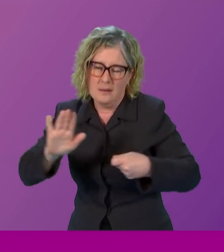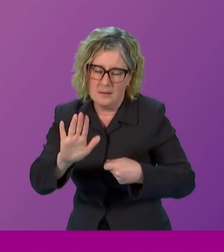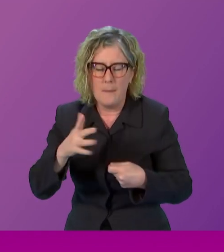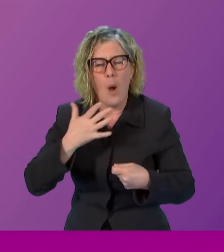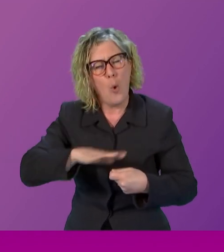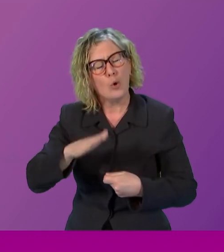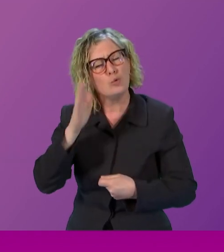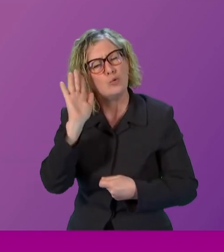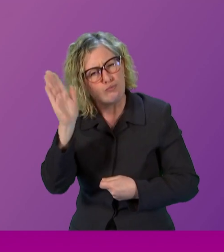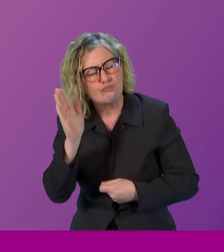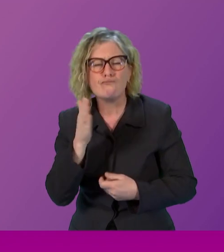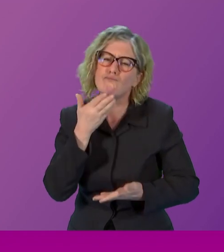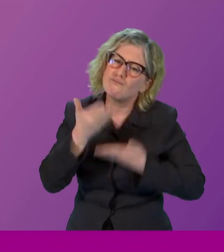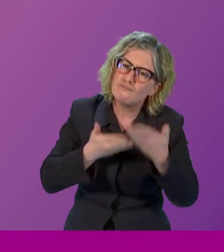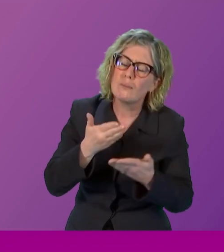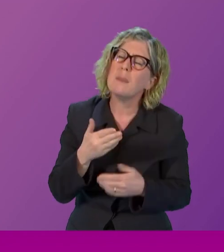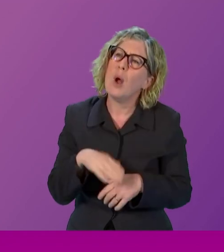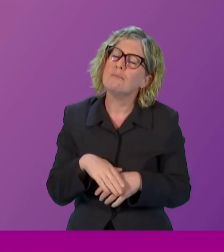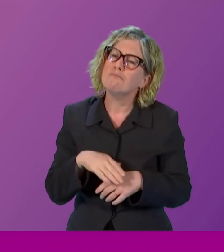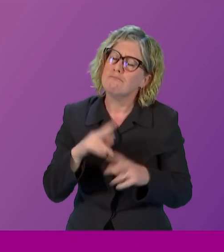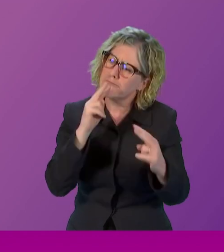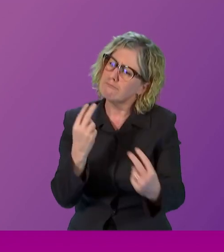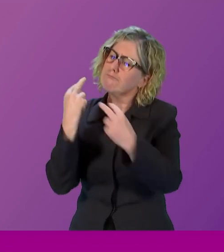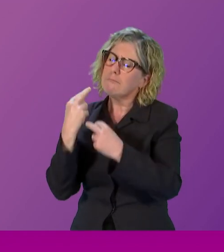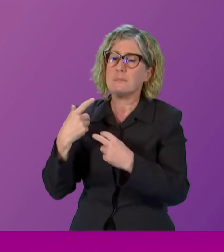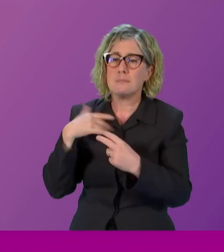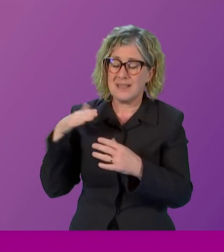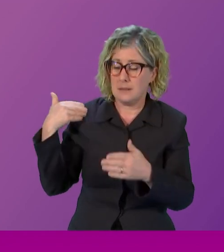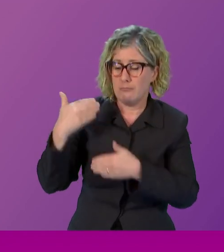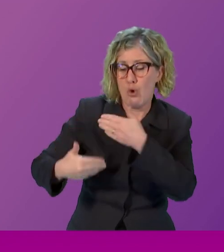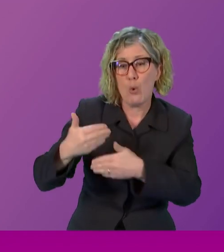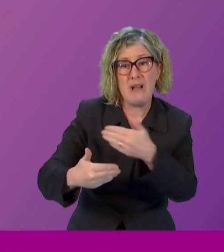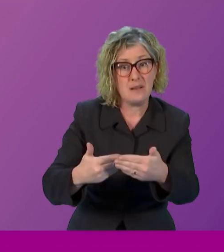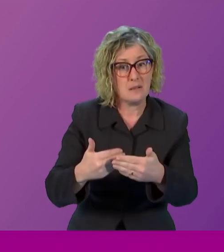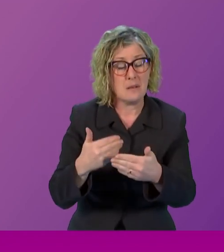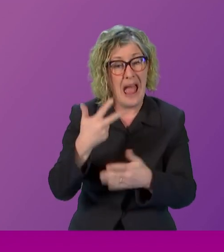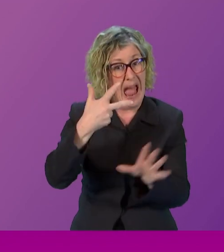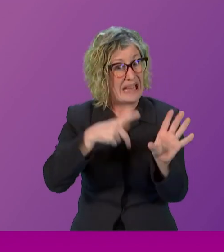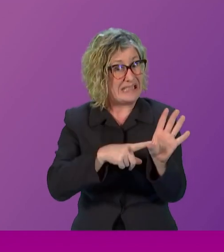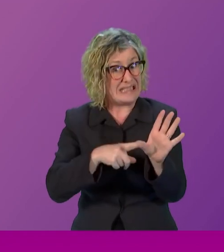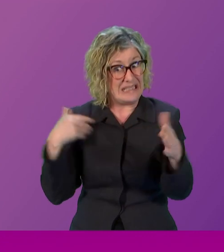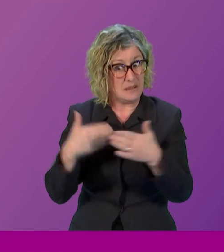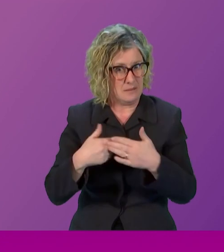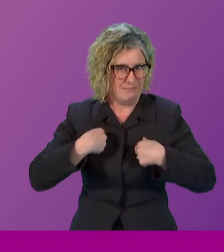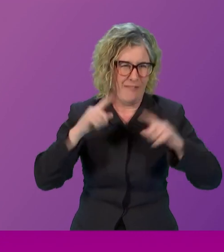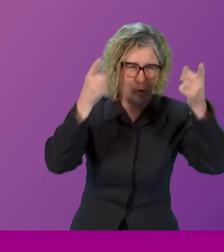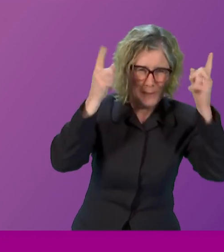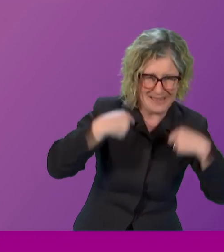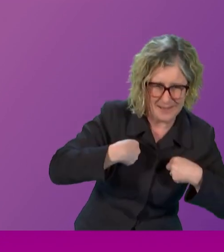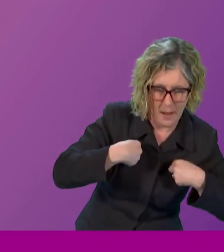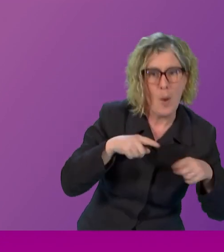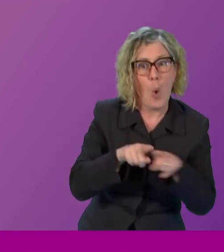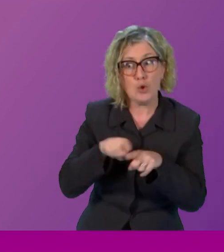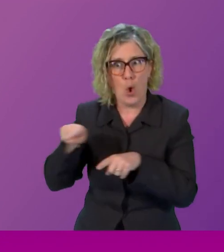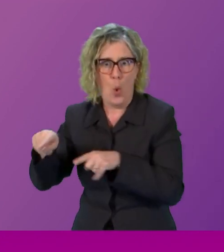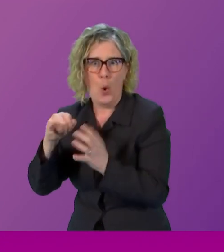reflecting on some of the progress we've made in not just the last eight years as I've been first minister but the last 20 years of the convention and